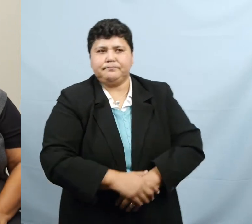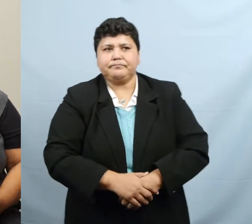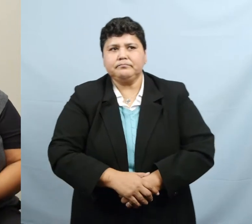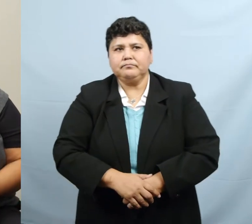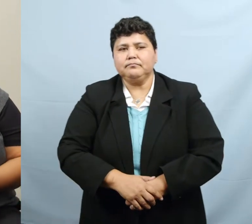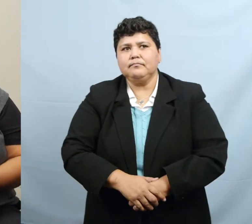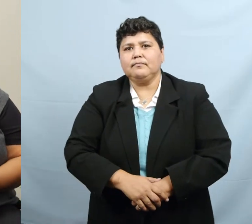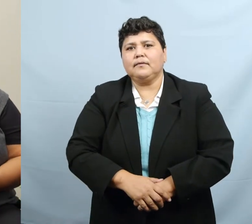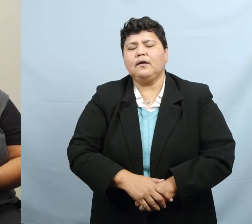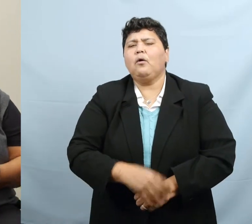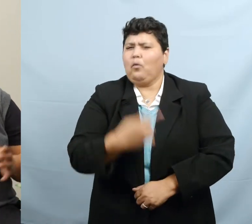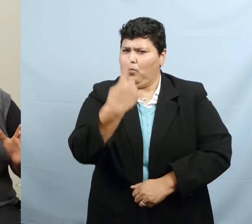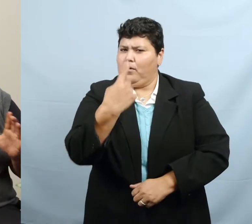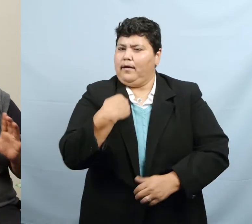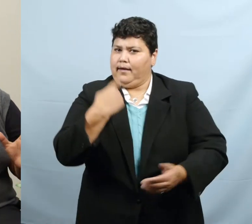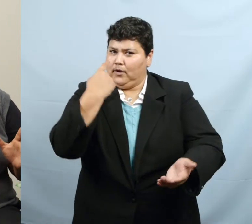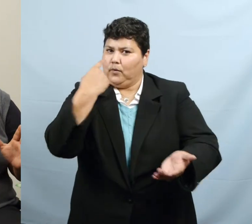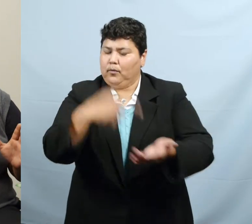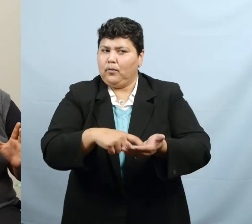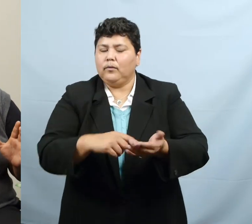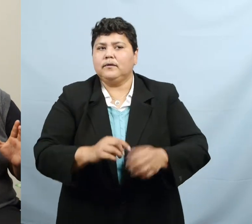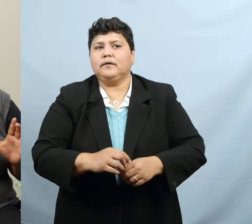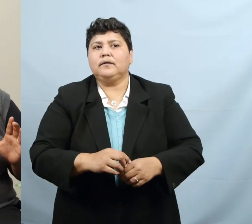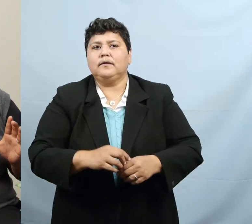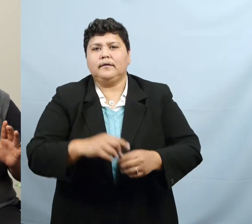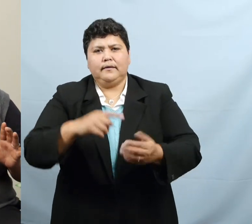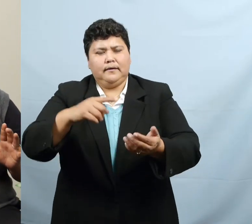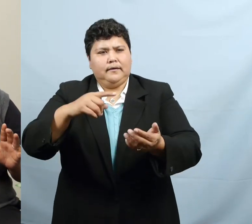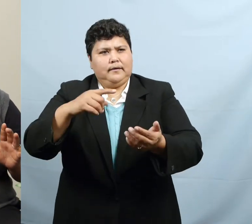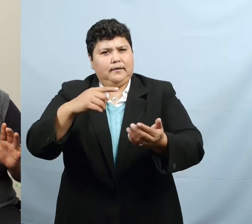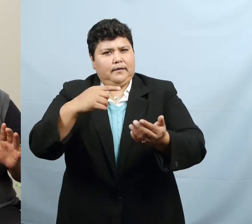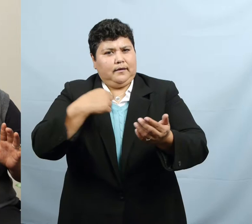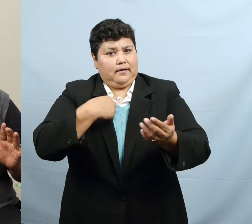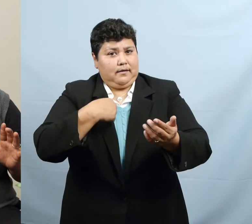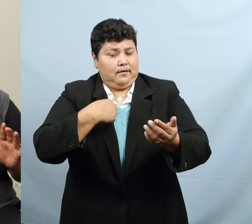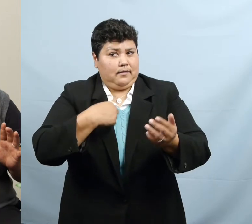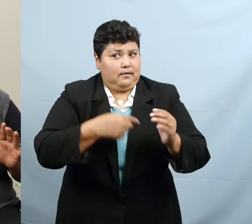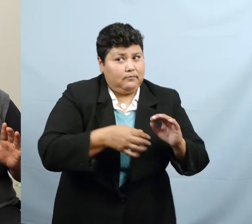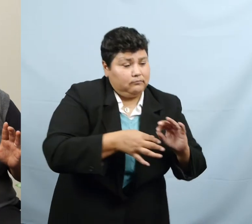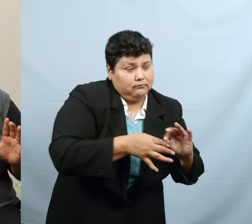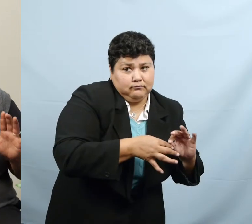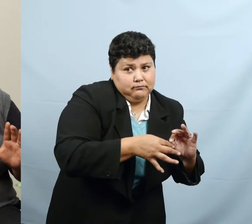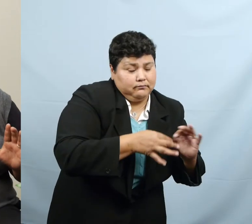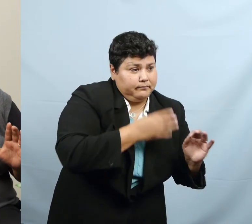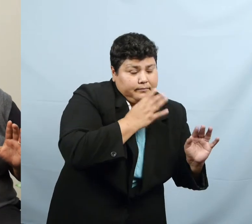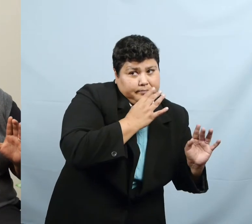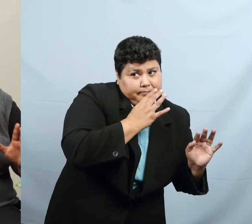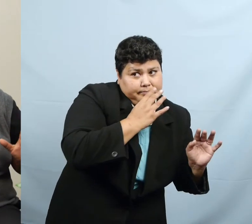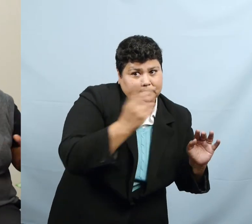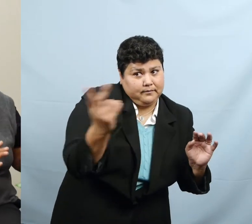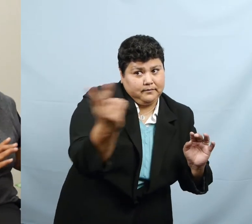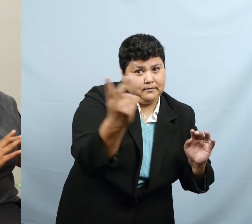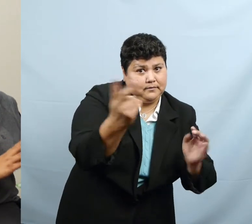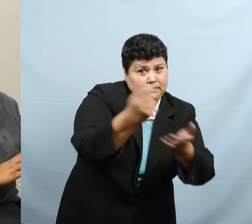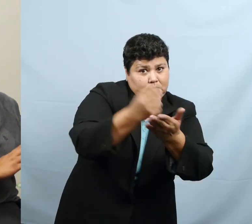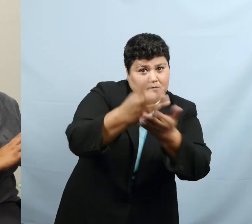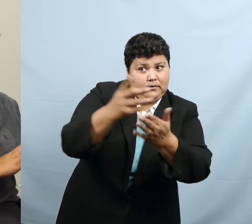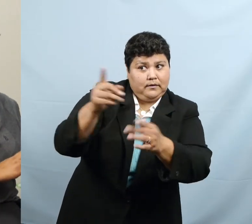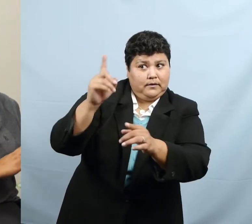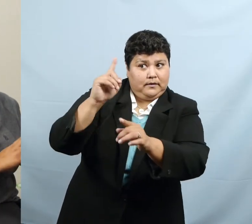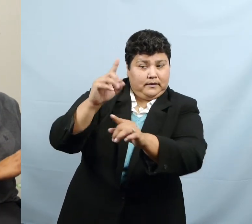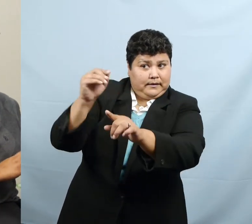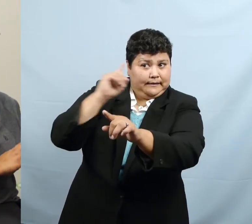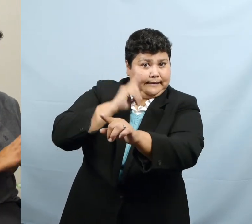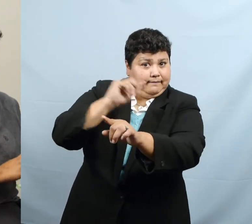One of the things that I noticed was that sometimes I went into third person interpreting. Again, it had to do with me